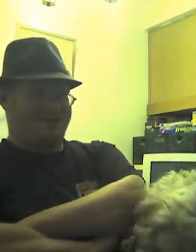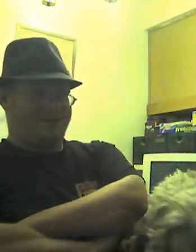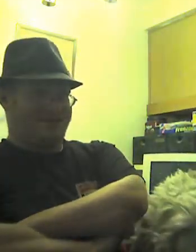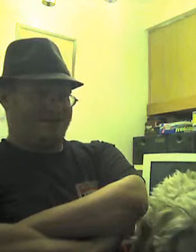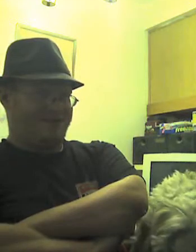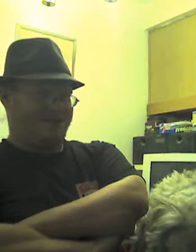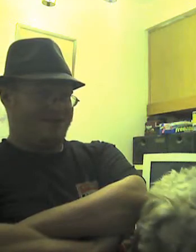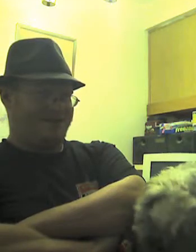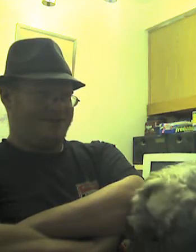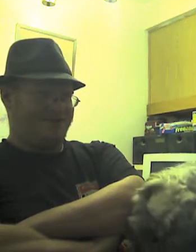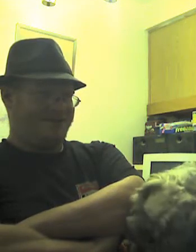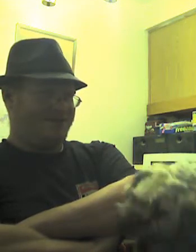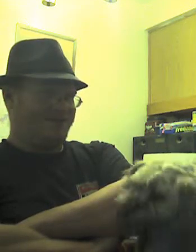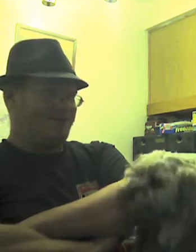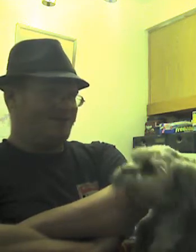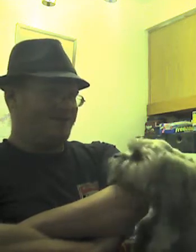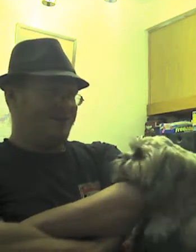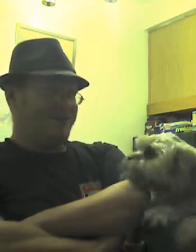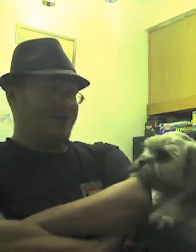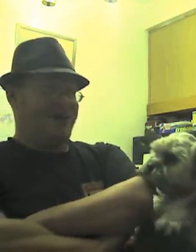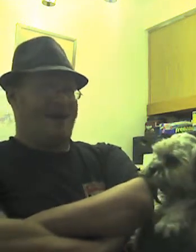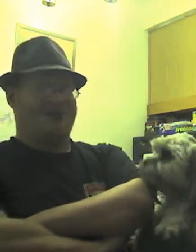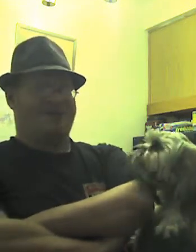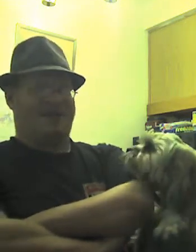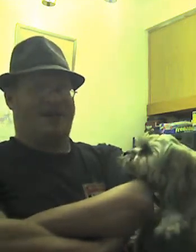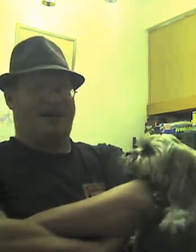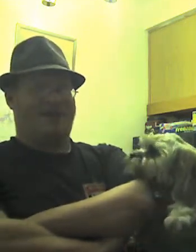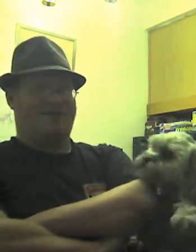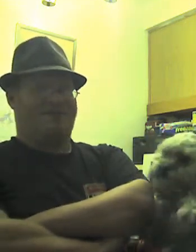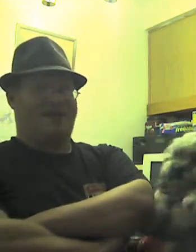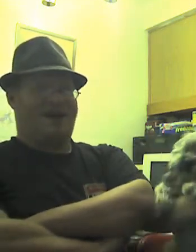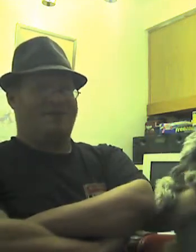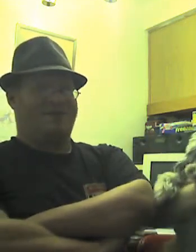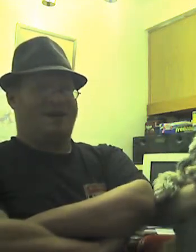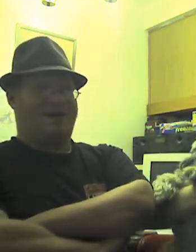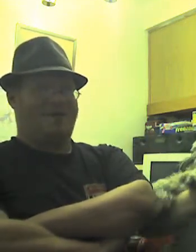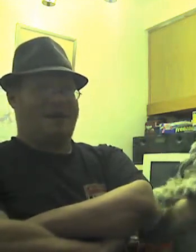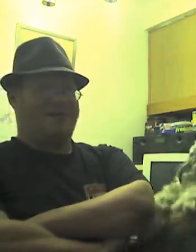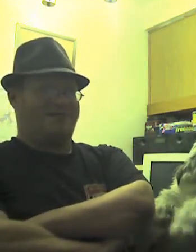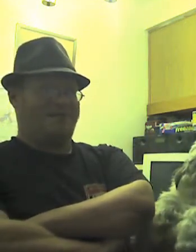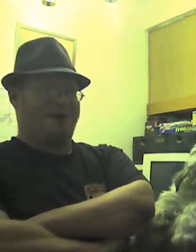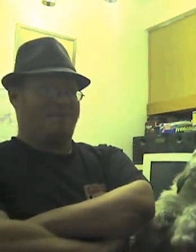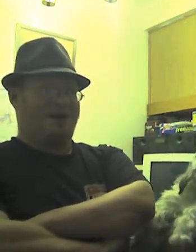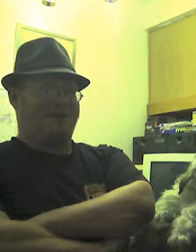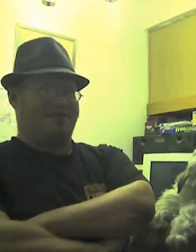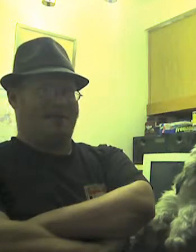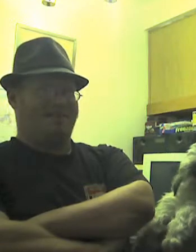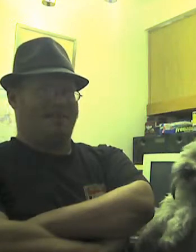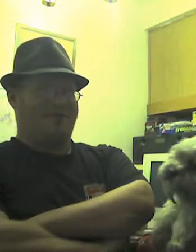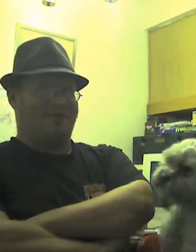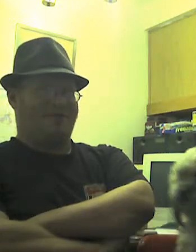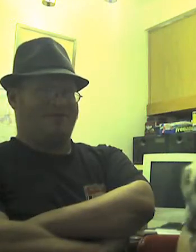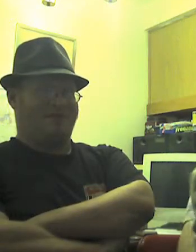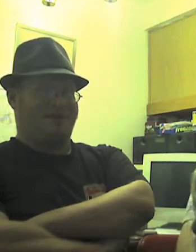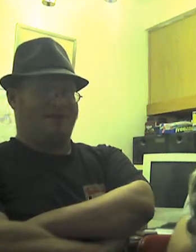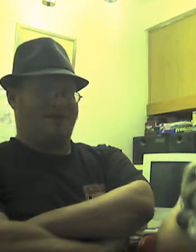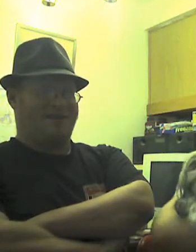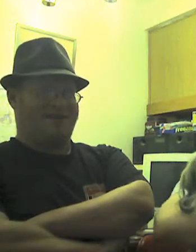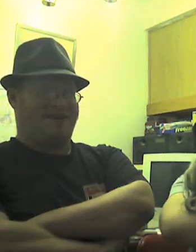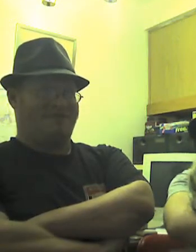the Pot Bowl, the Weed Bowl. Actually, I was thinking back to when Budweiser had the Bud Bowls and stuff,